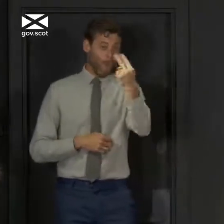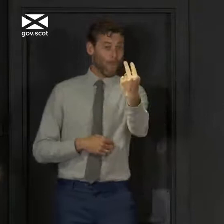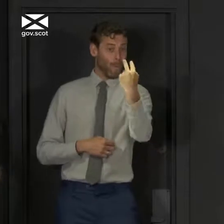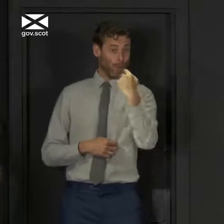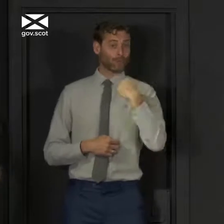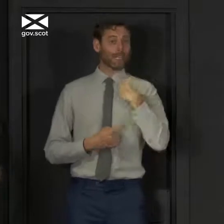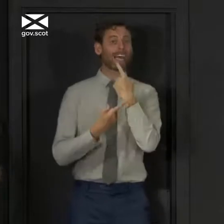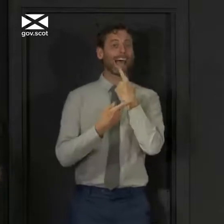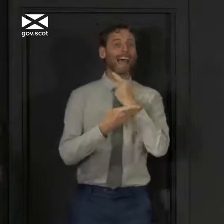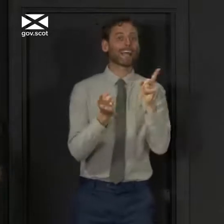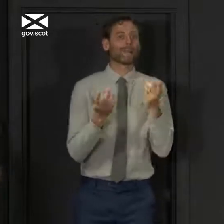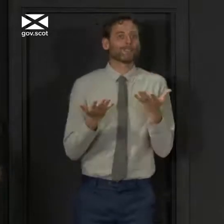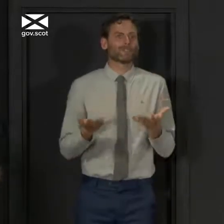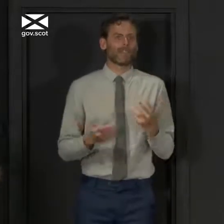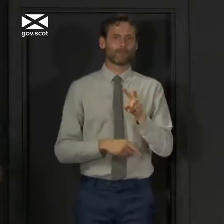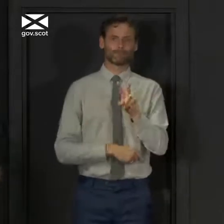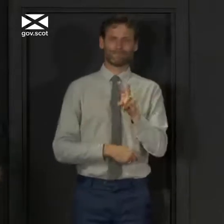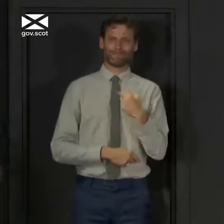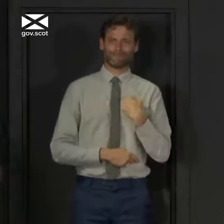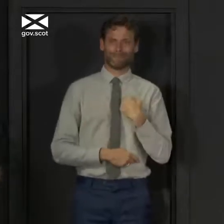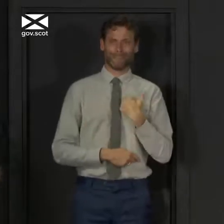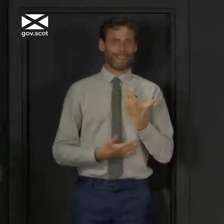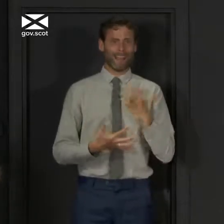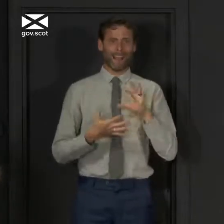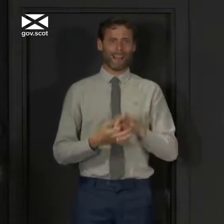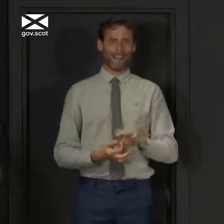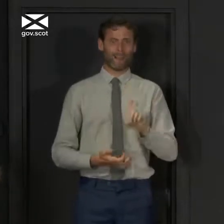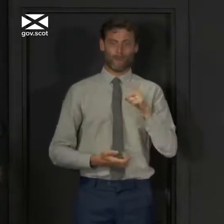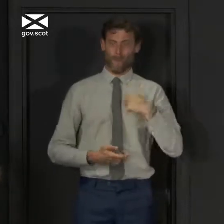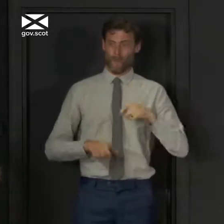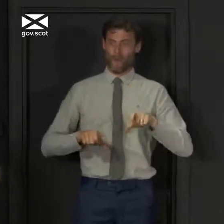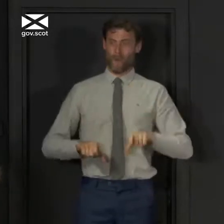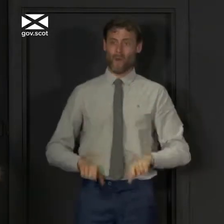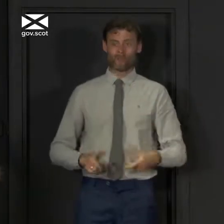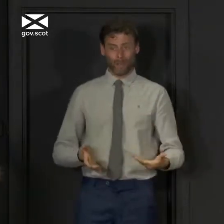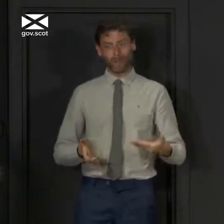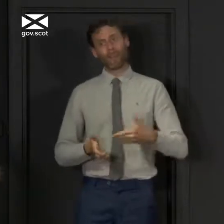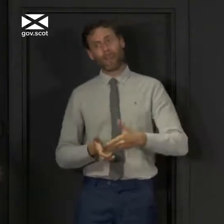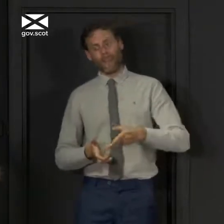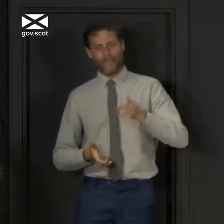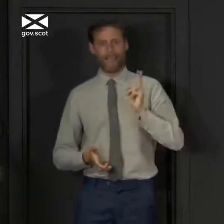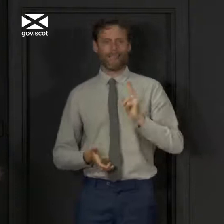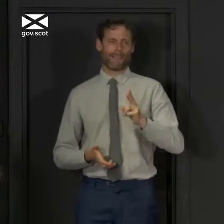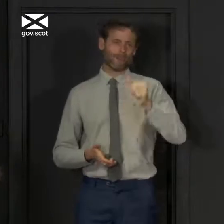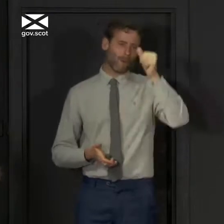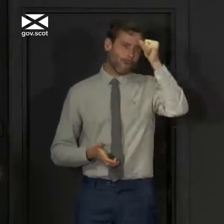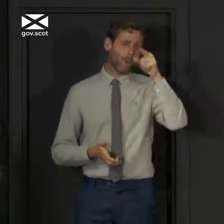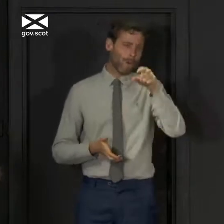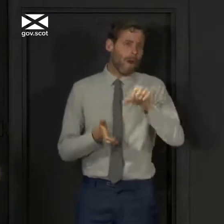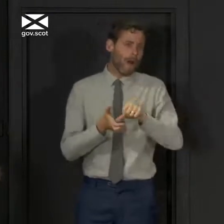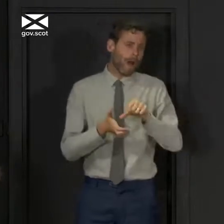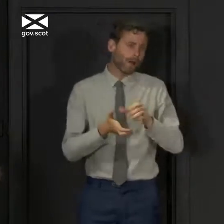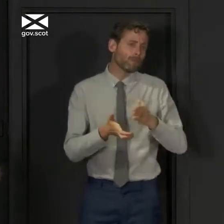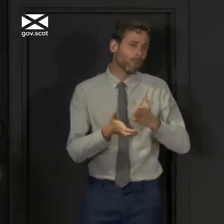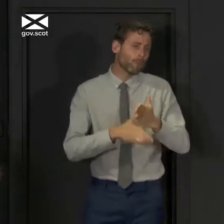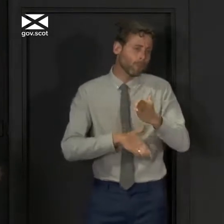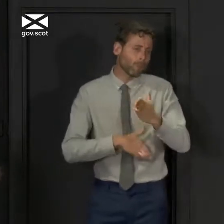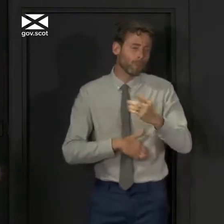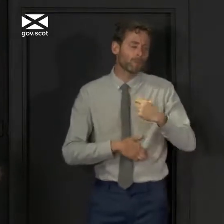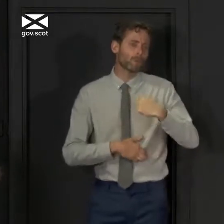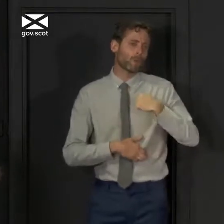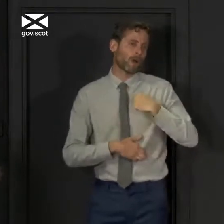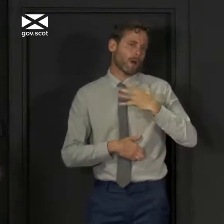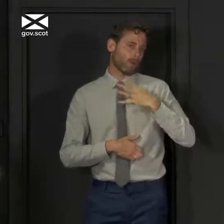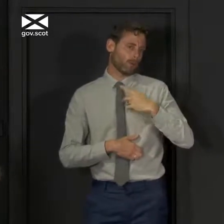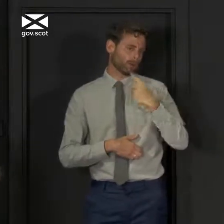changes, which don't yet bring a change to your own circumstances, will be particularly hard for you. So I want to assure you that we